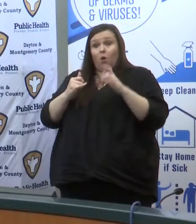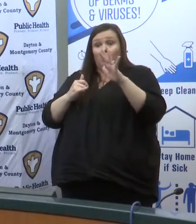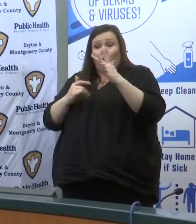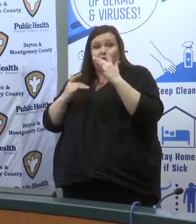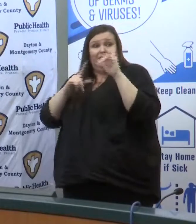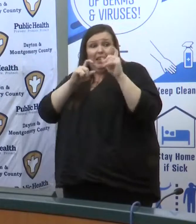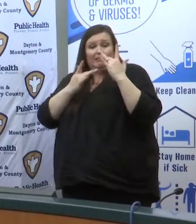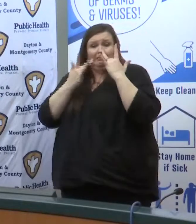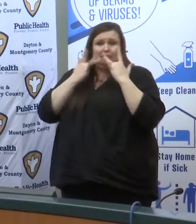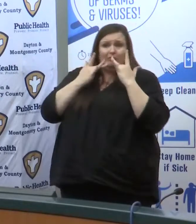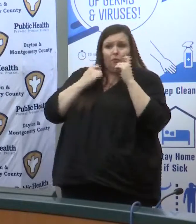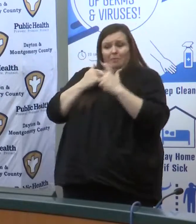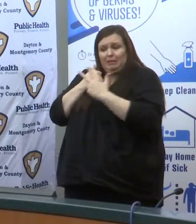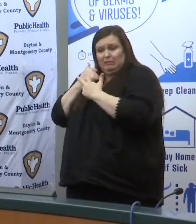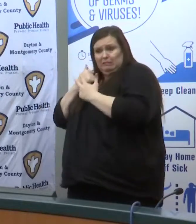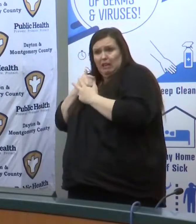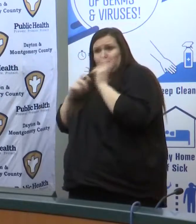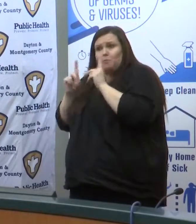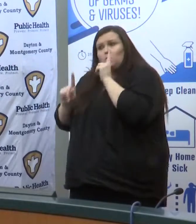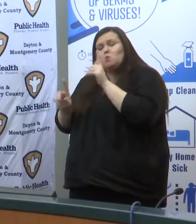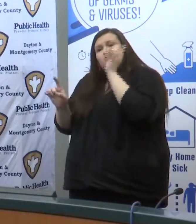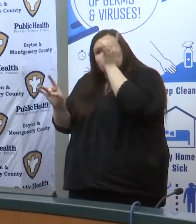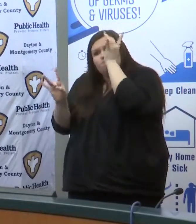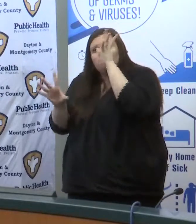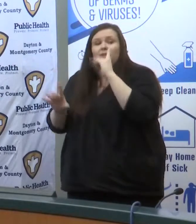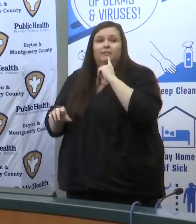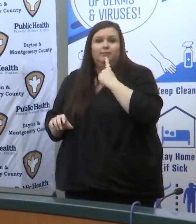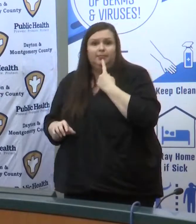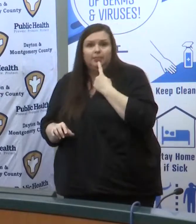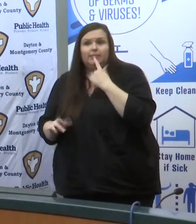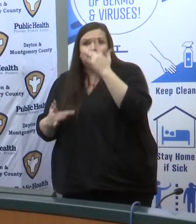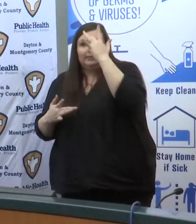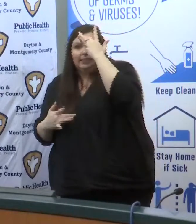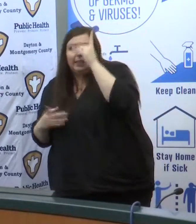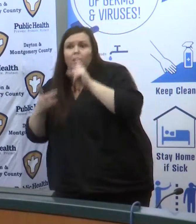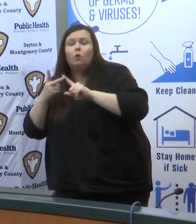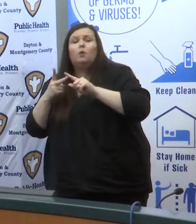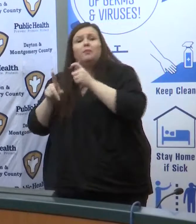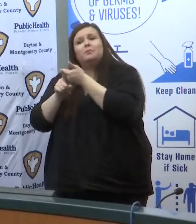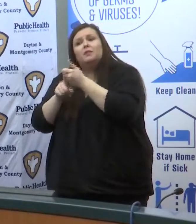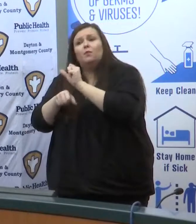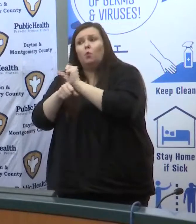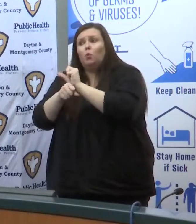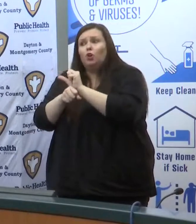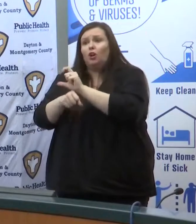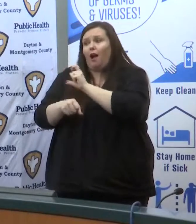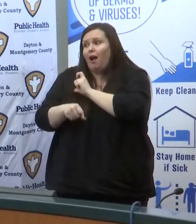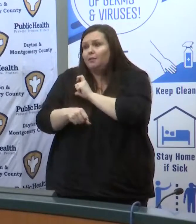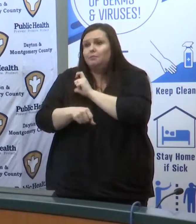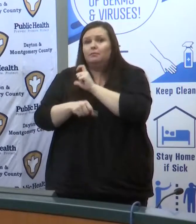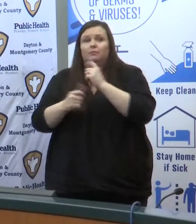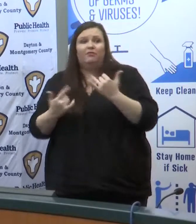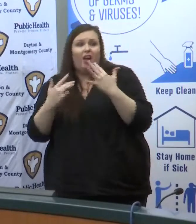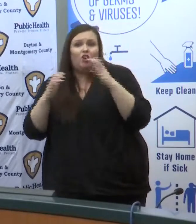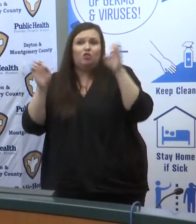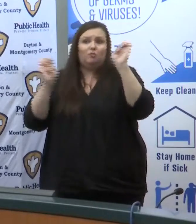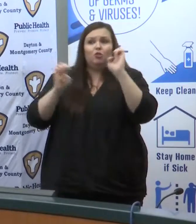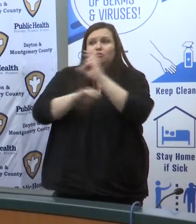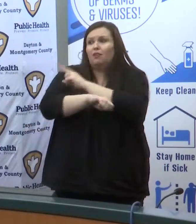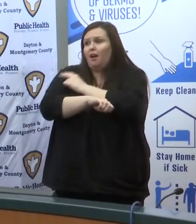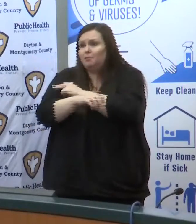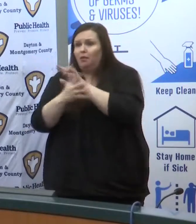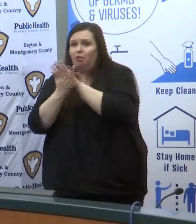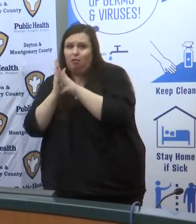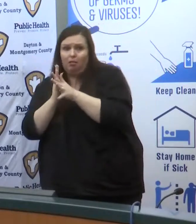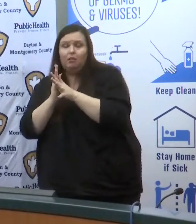us and the health department the health workers among us for primary care providers and other providers